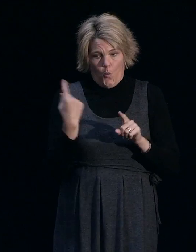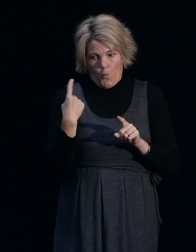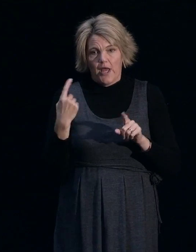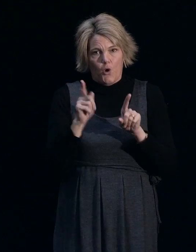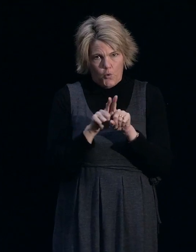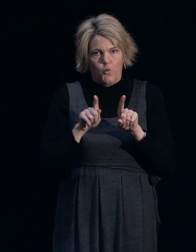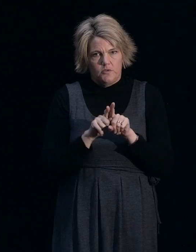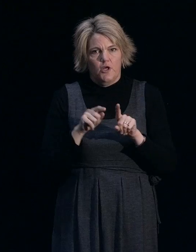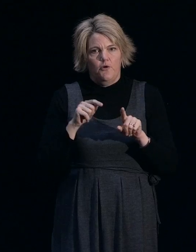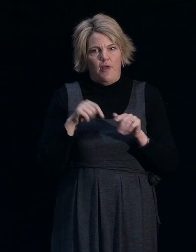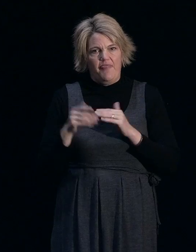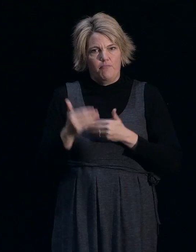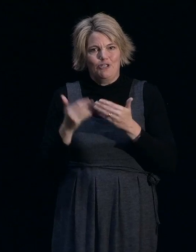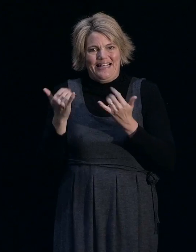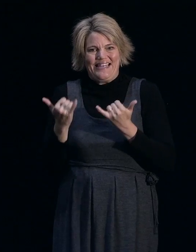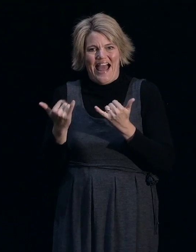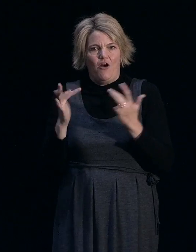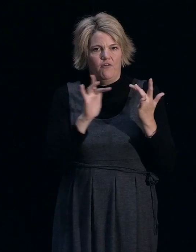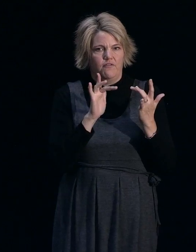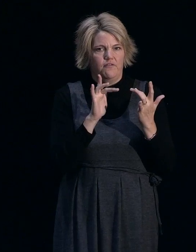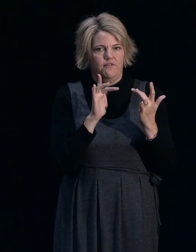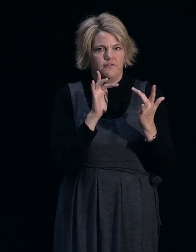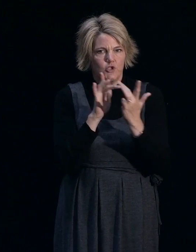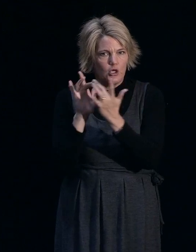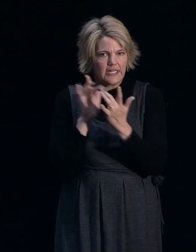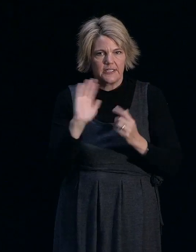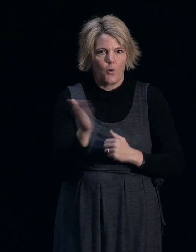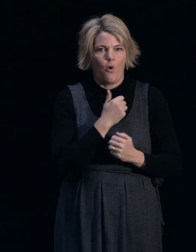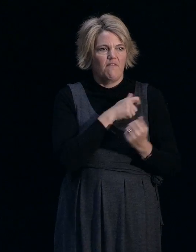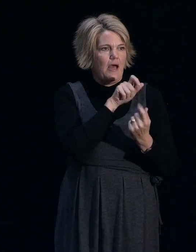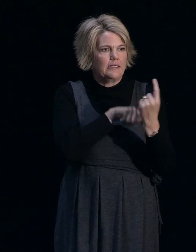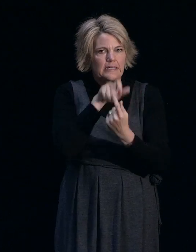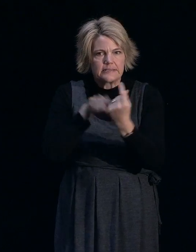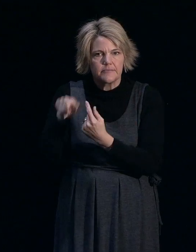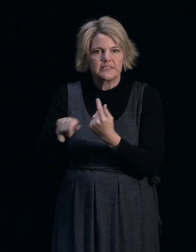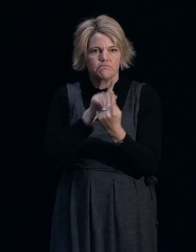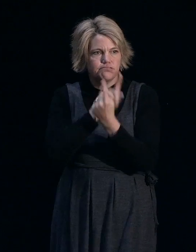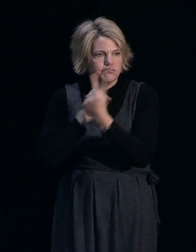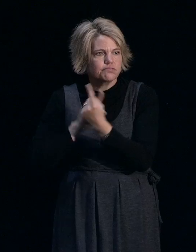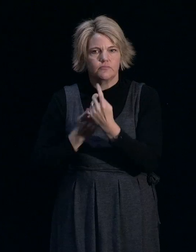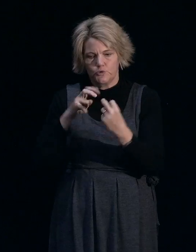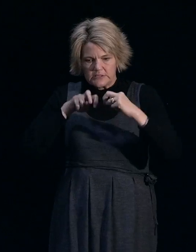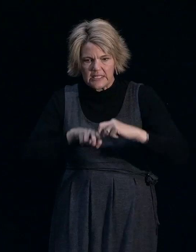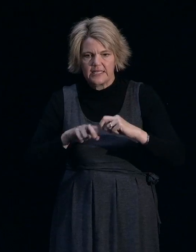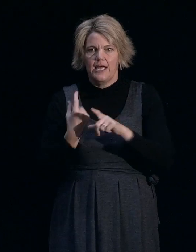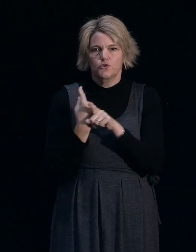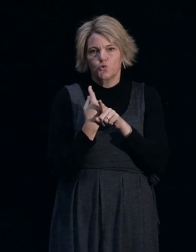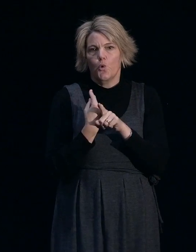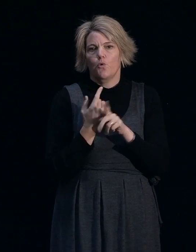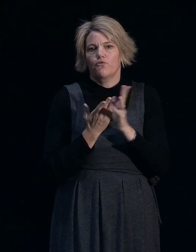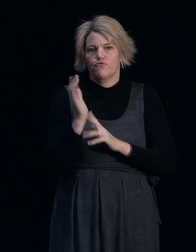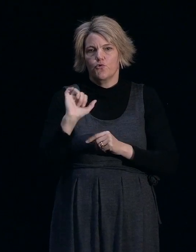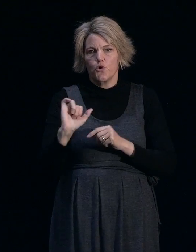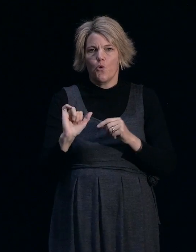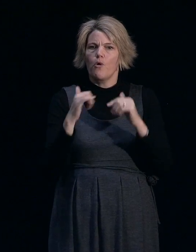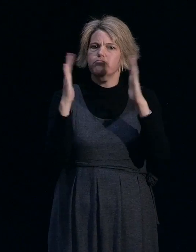communicating with all of our customers through a range of appointments to come out and see each customer, sit down with you, and talk through where your